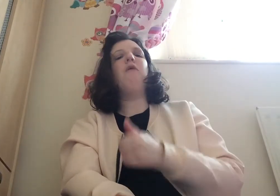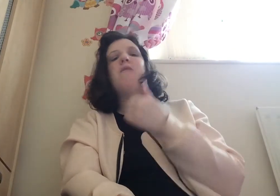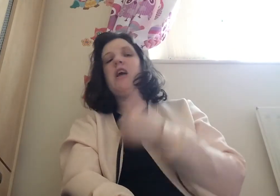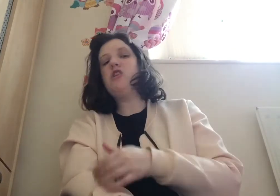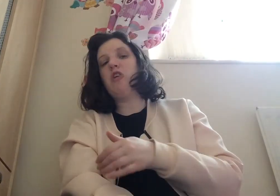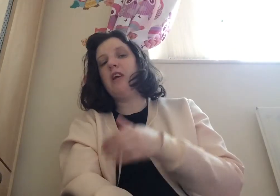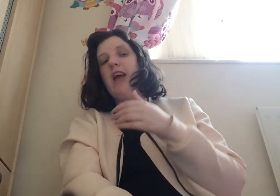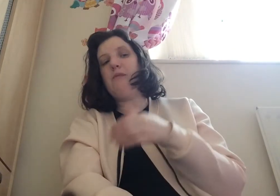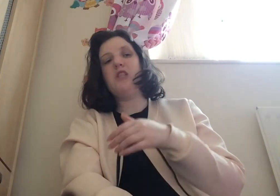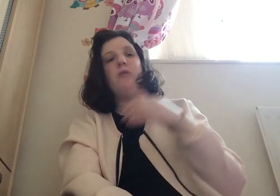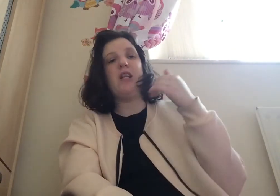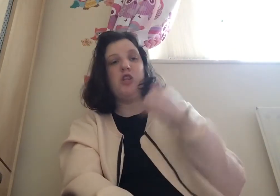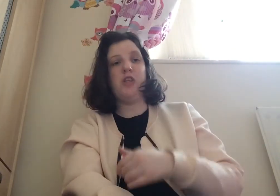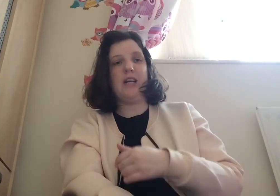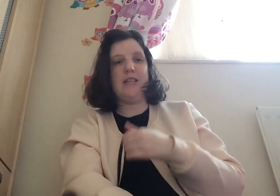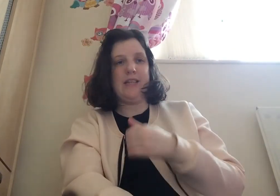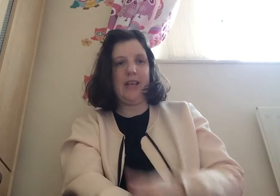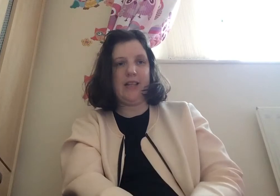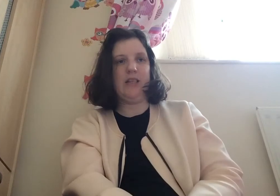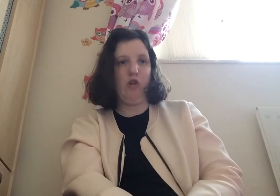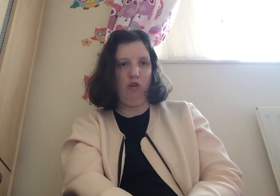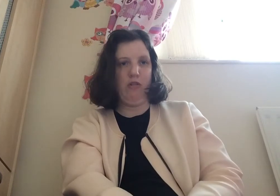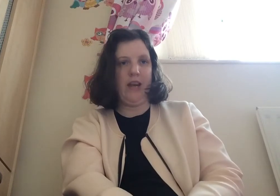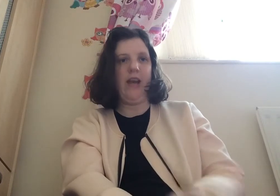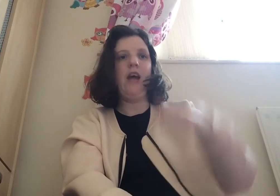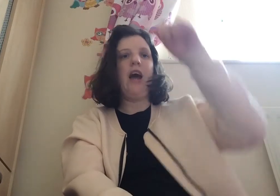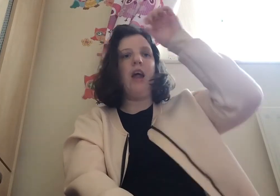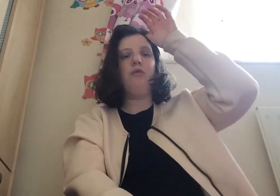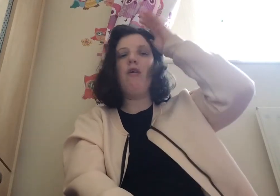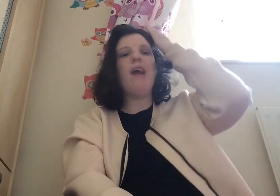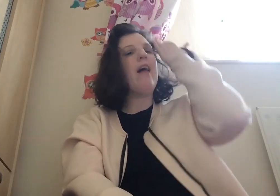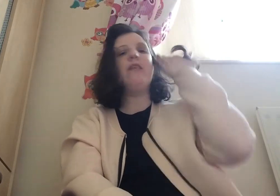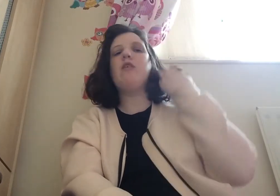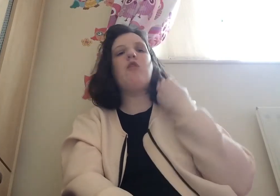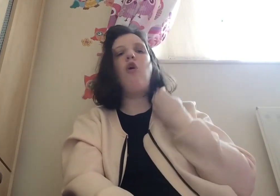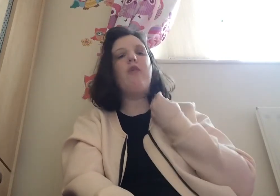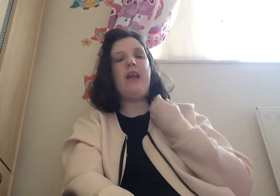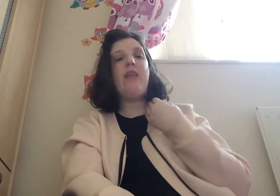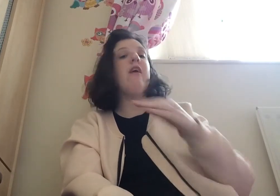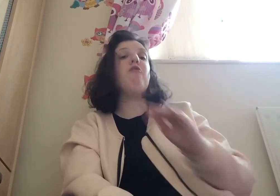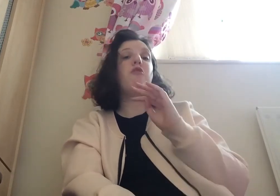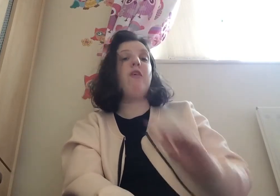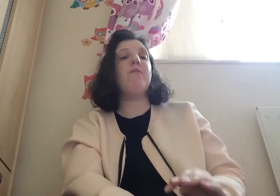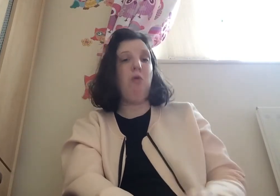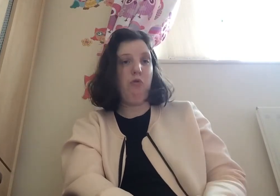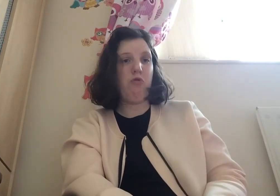megan josser came into it in 2006 as courtney and we only had courtney then for three months